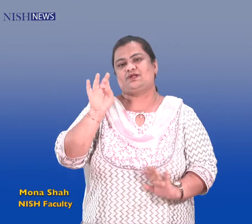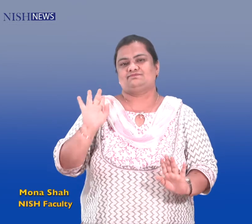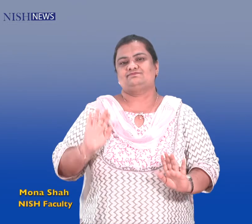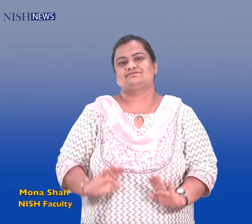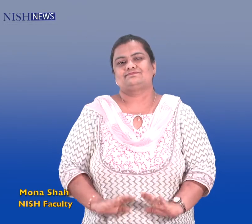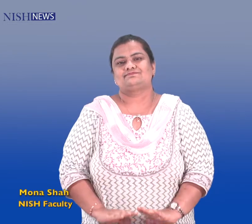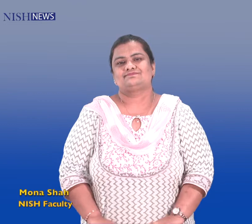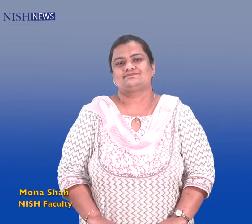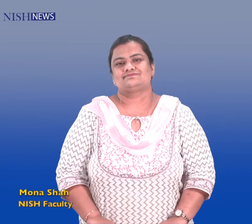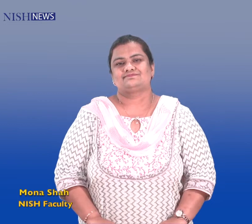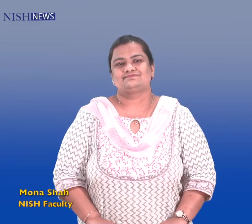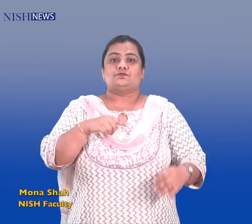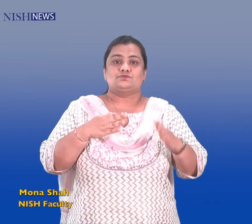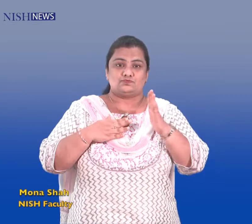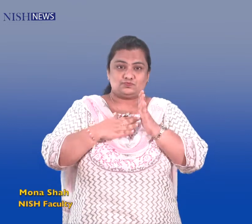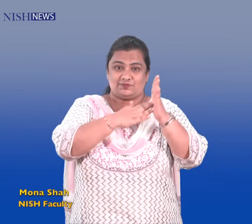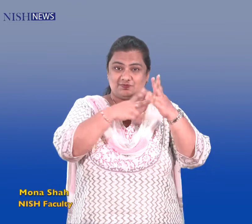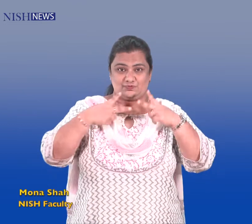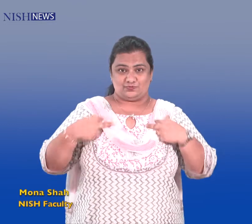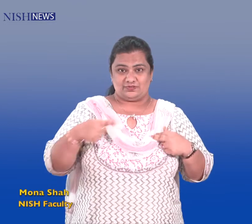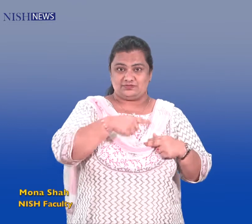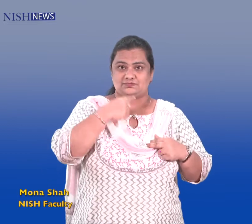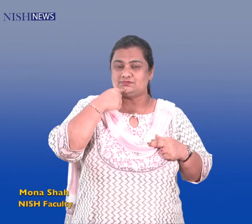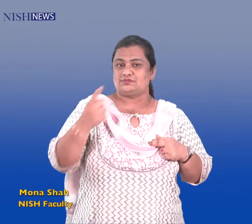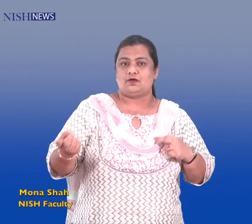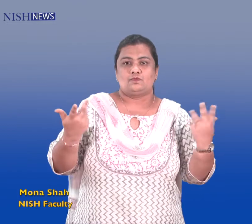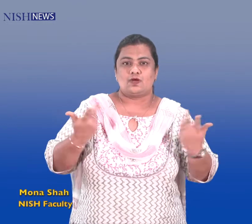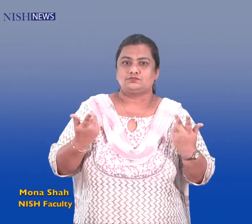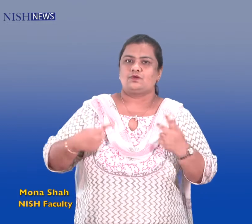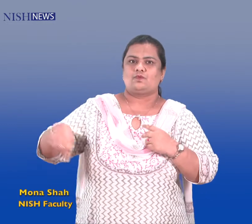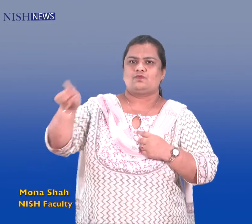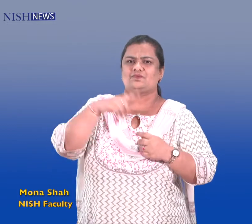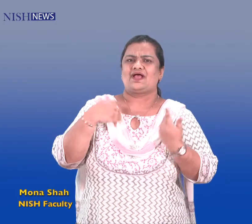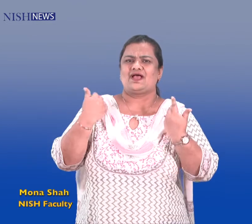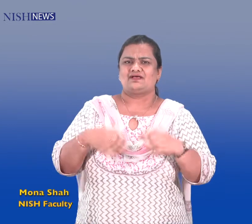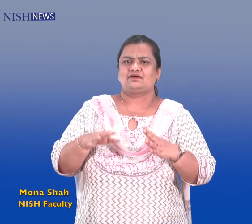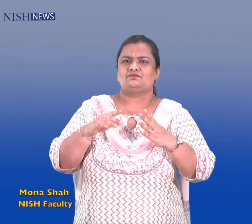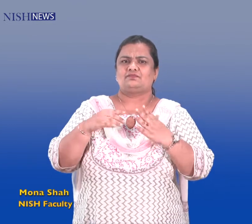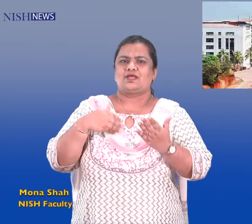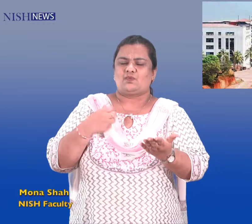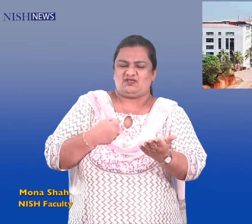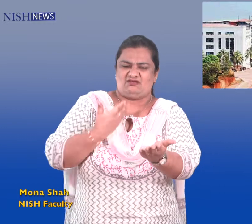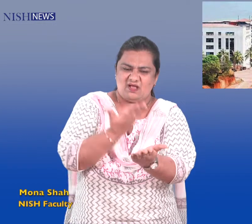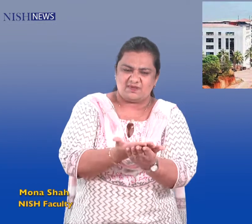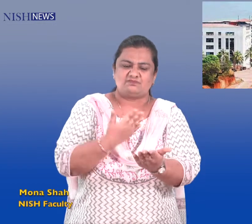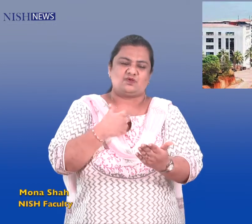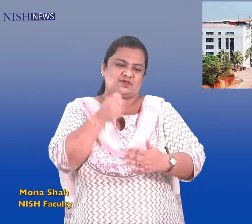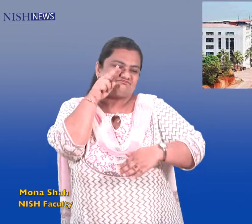. The Supreme Court has held that the Admission Supervisory Committee in Kerala has a due